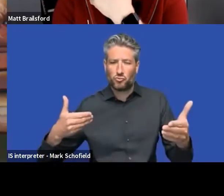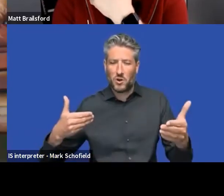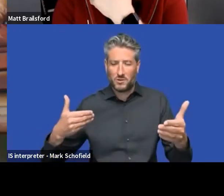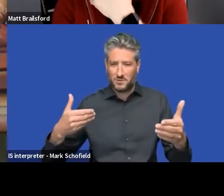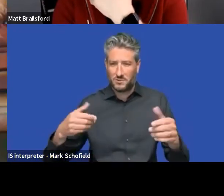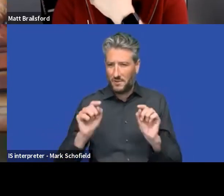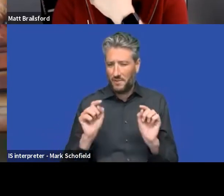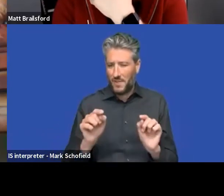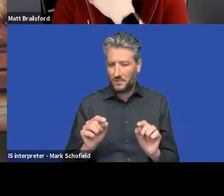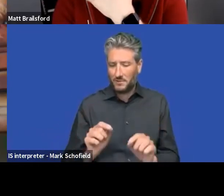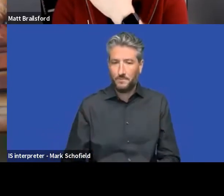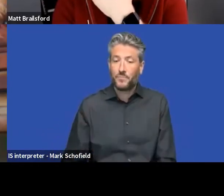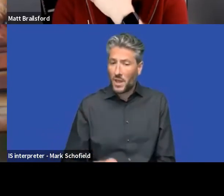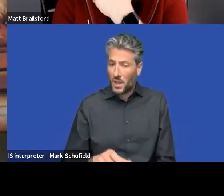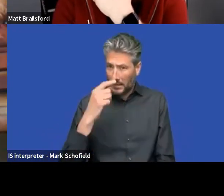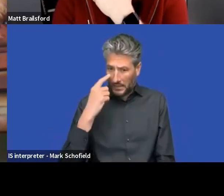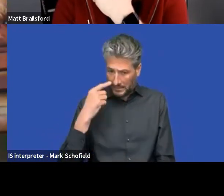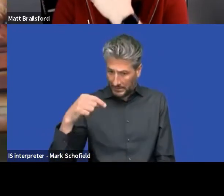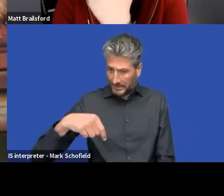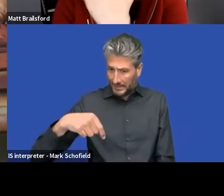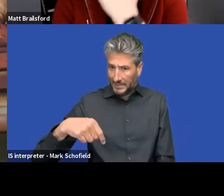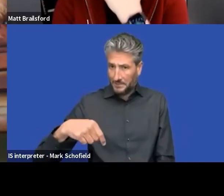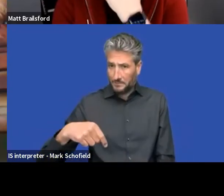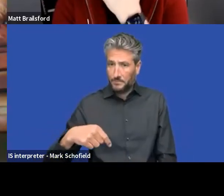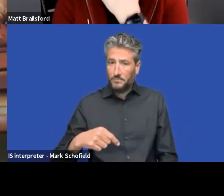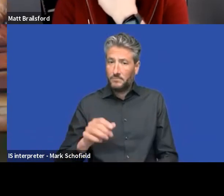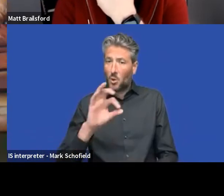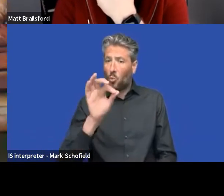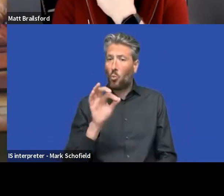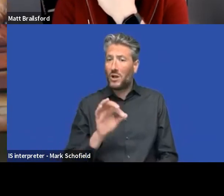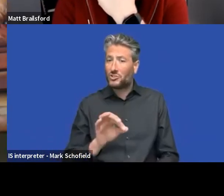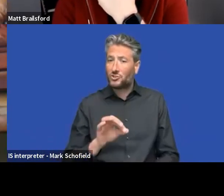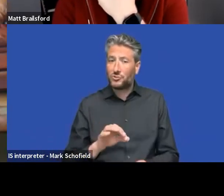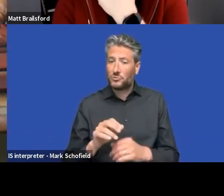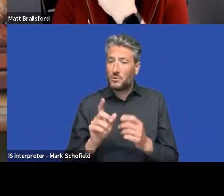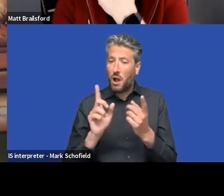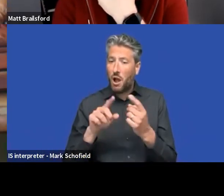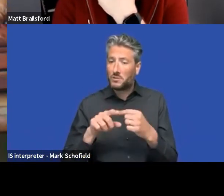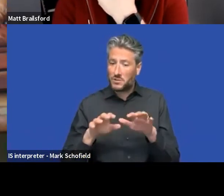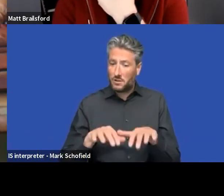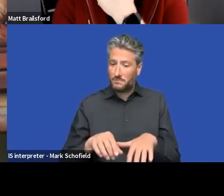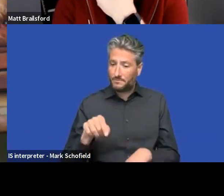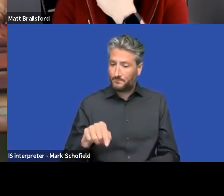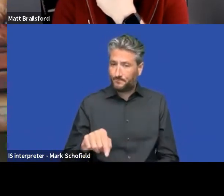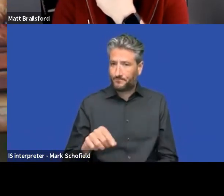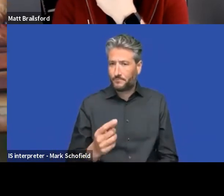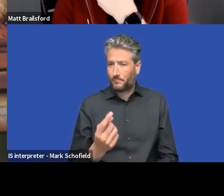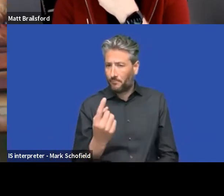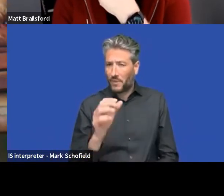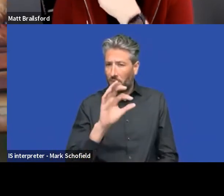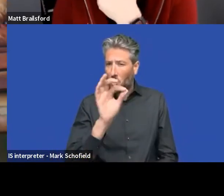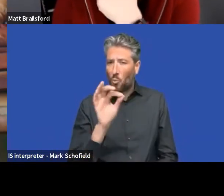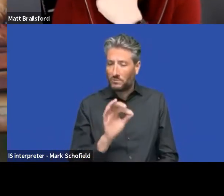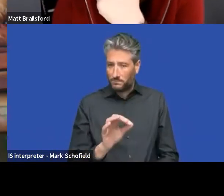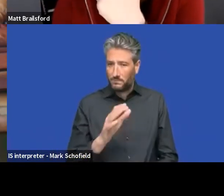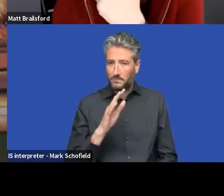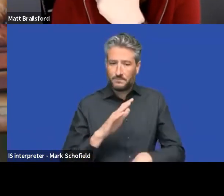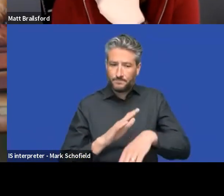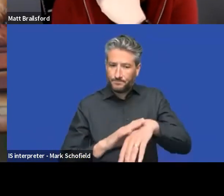Q&A, and I don't know if we're answering those questions yet, Matt, but there's one asking whether the UI library will be based on JSON